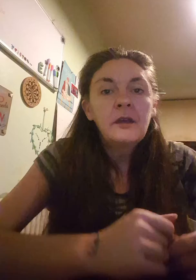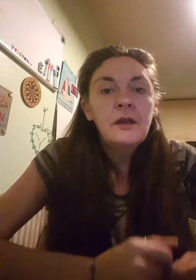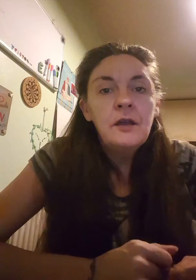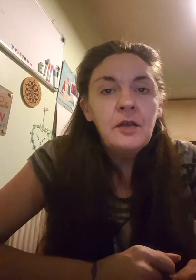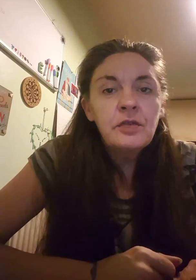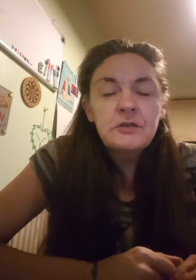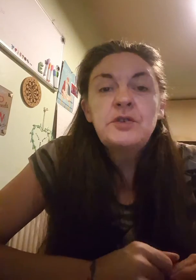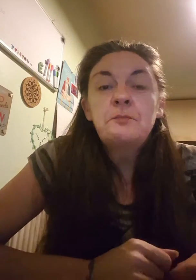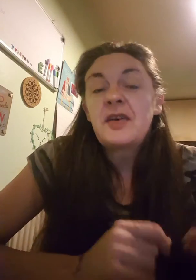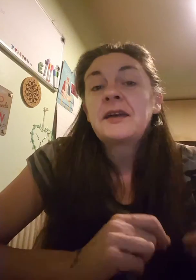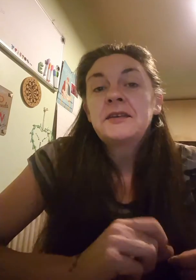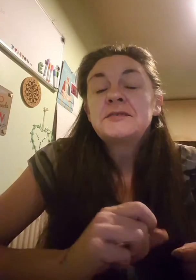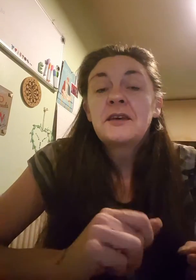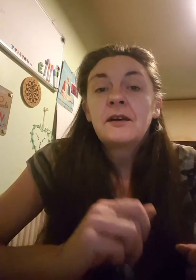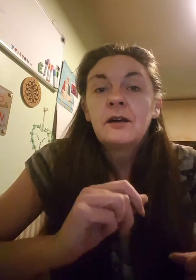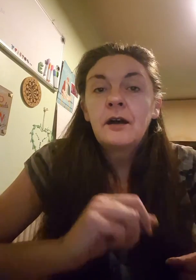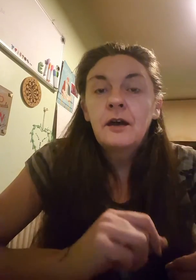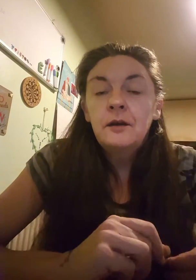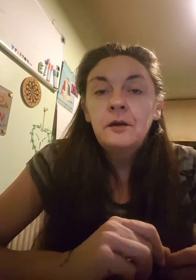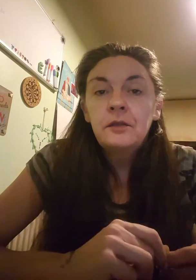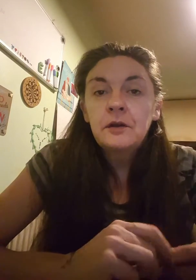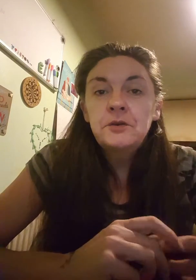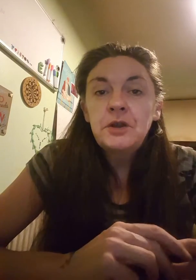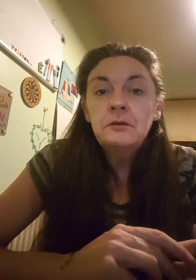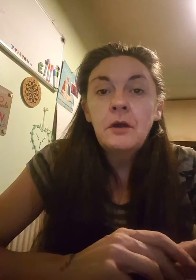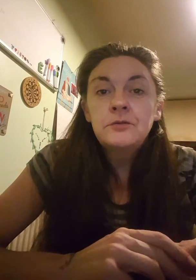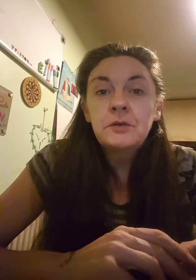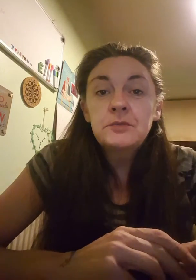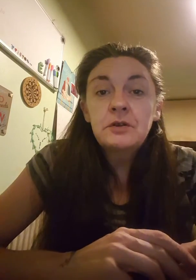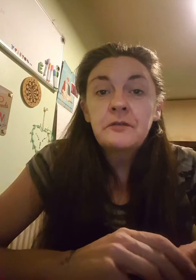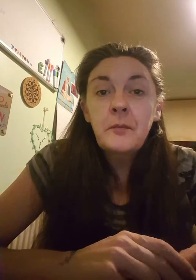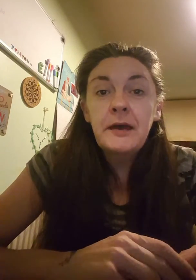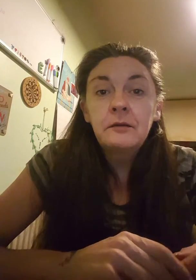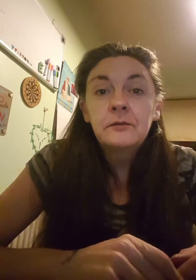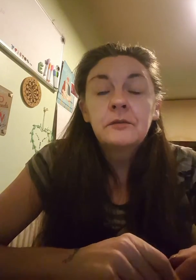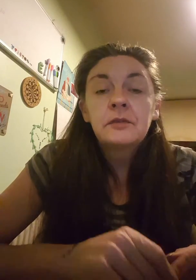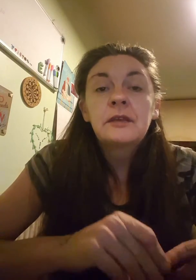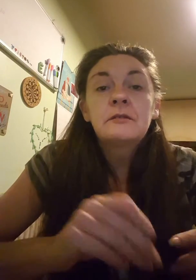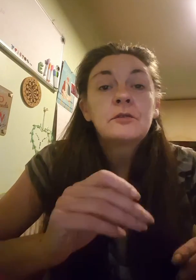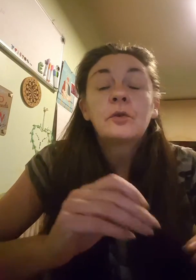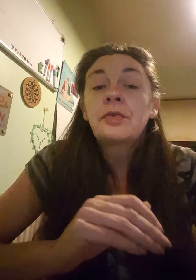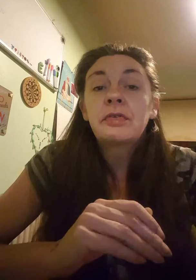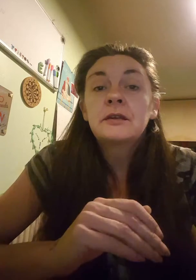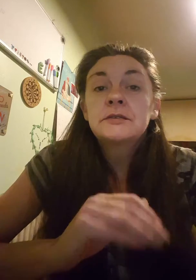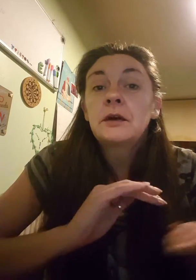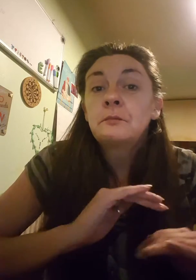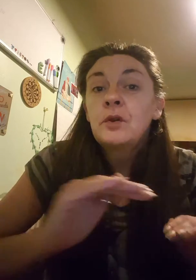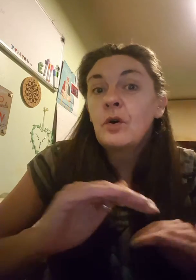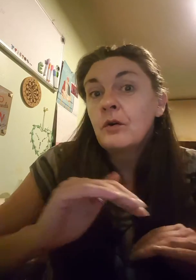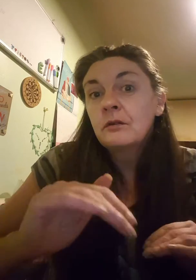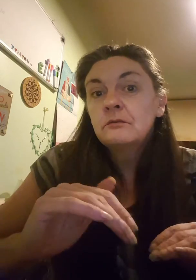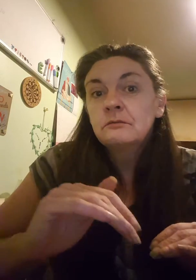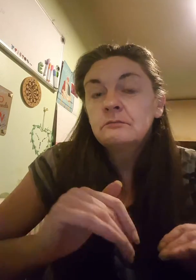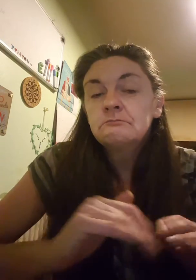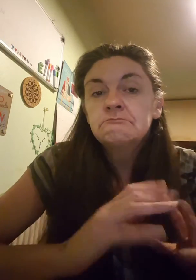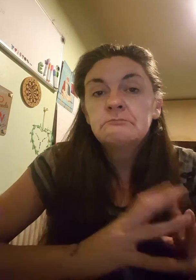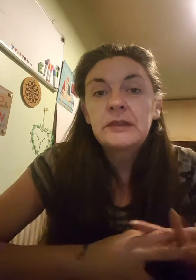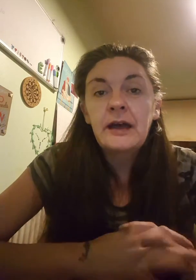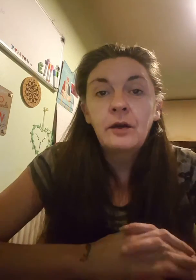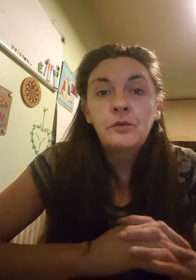There are some things that I do know some stuff about. There are other things that I'm not that au